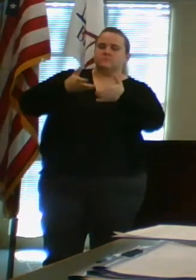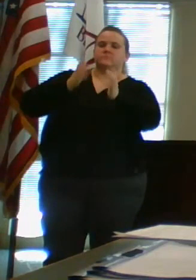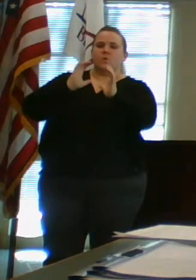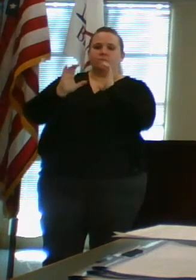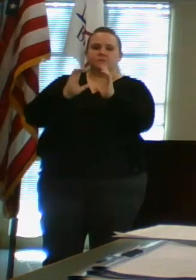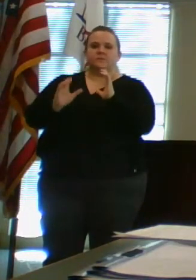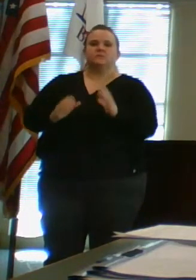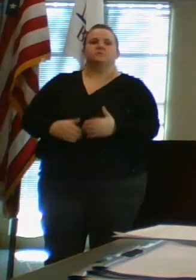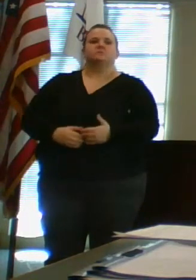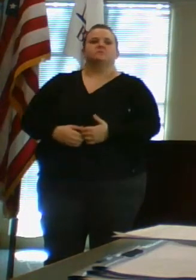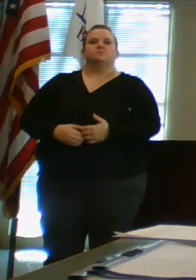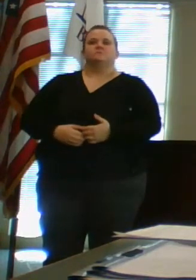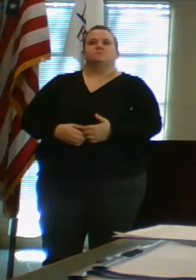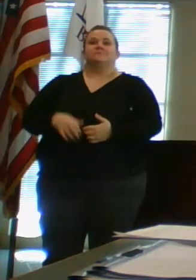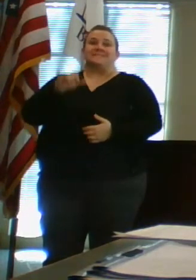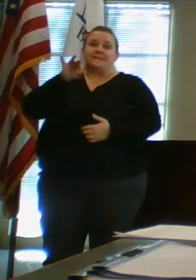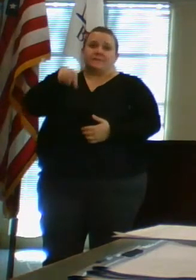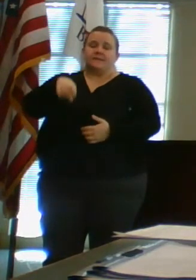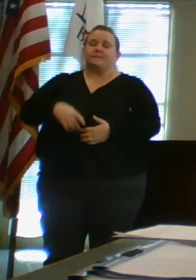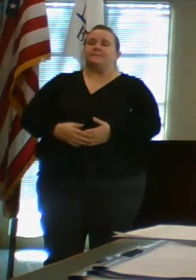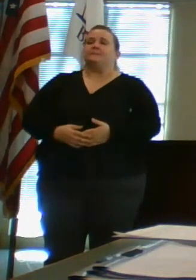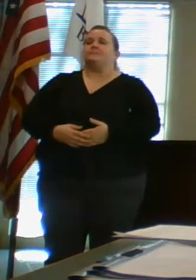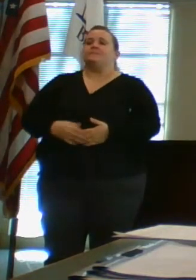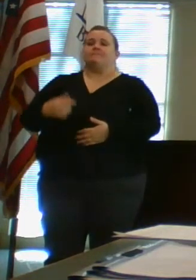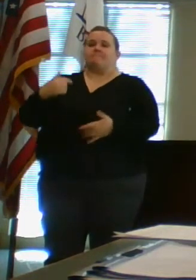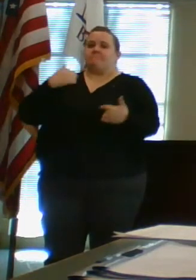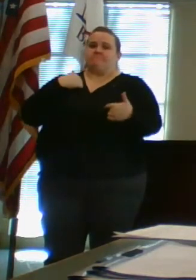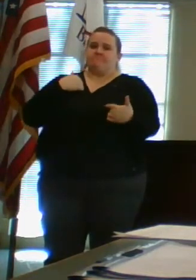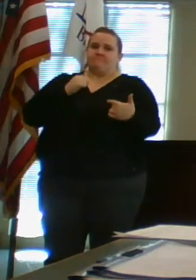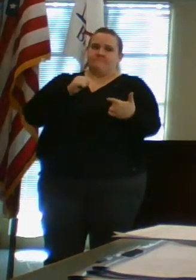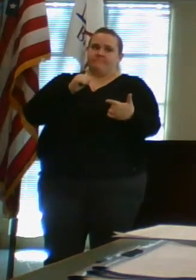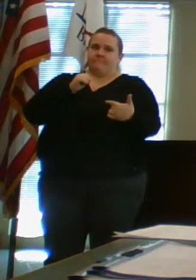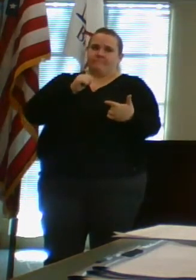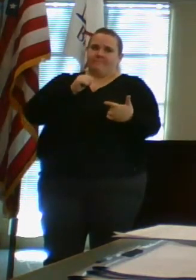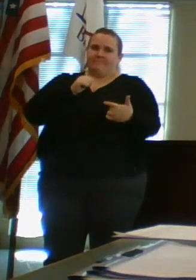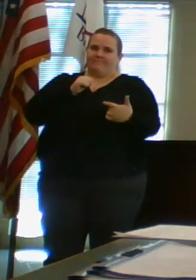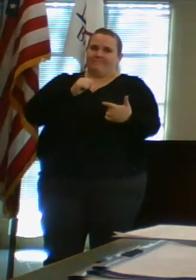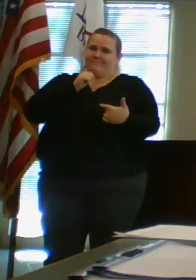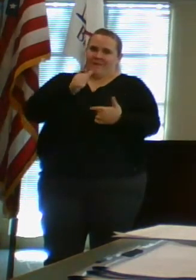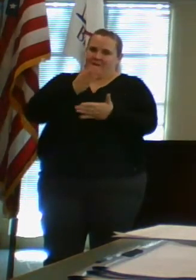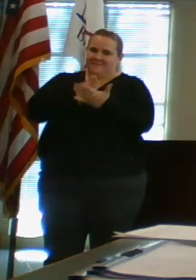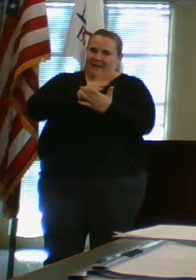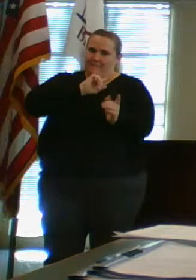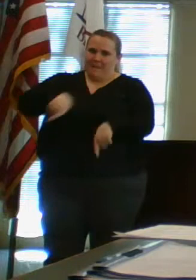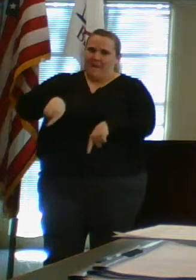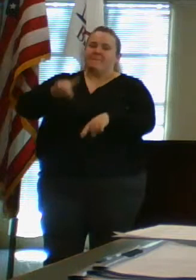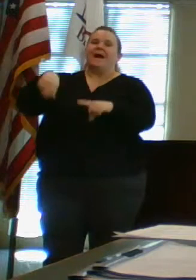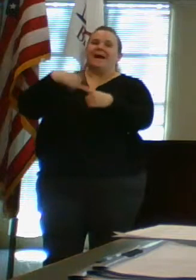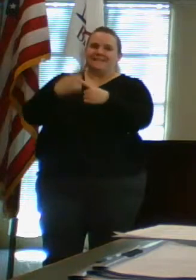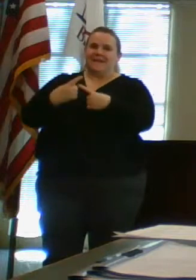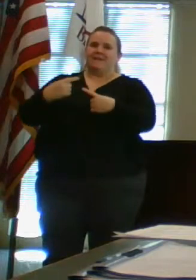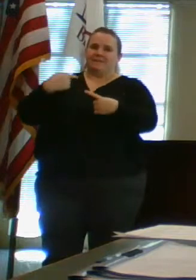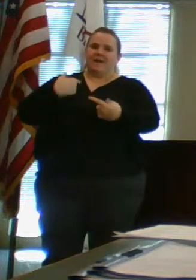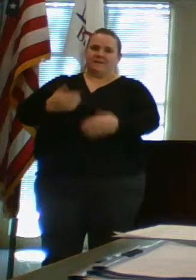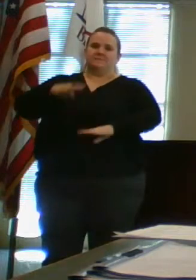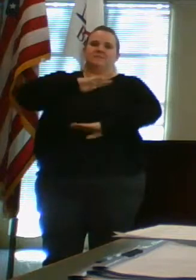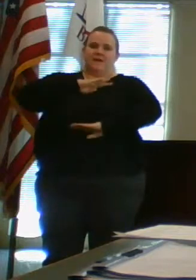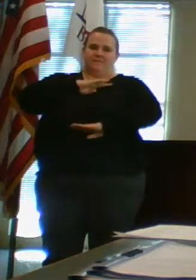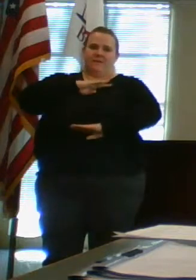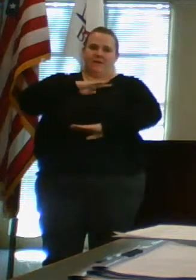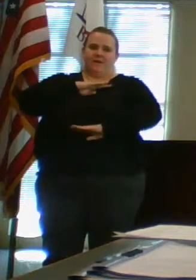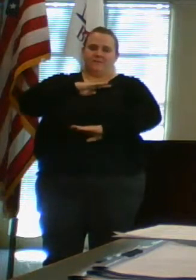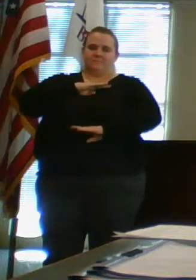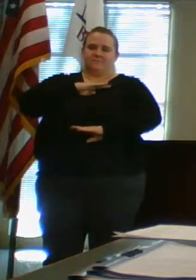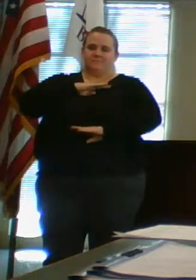when necessary. I was not going to stop coming in until I was satisfied that